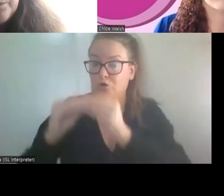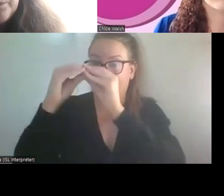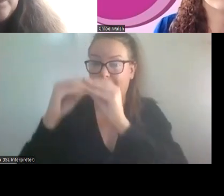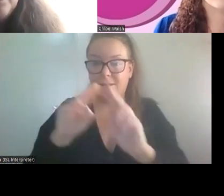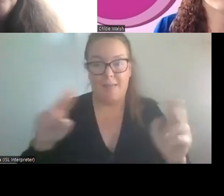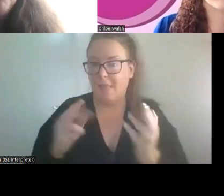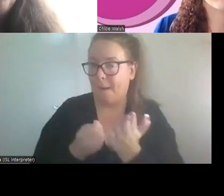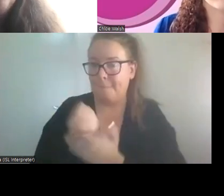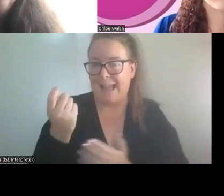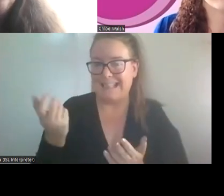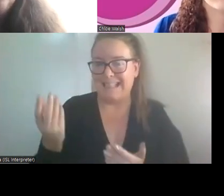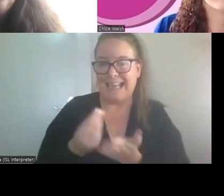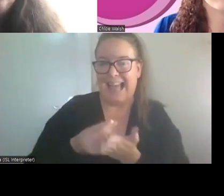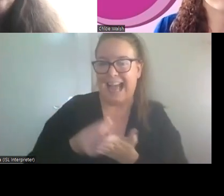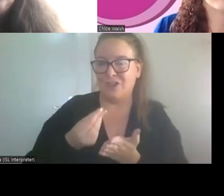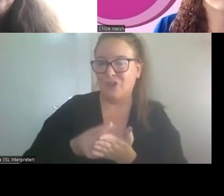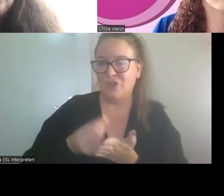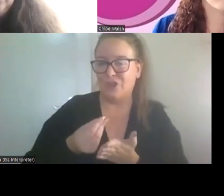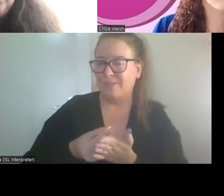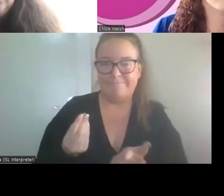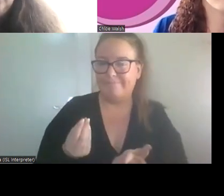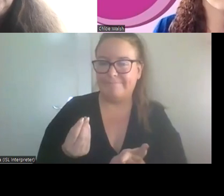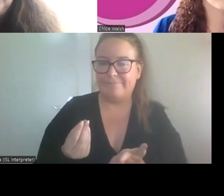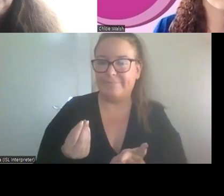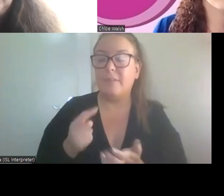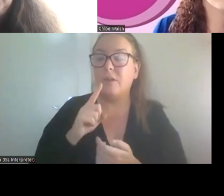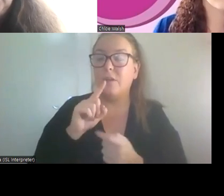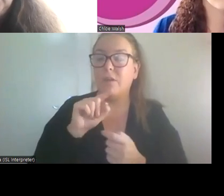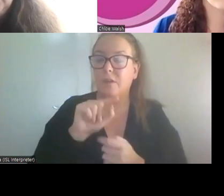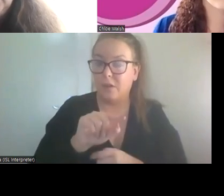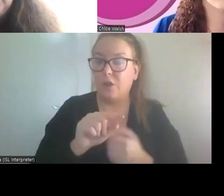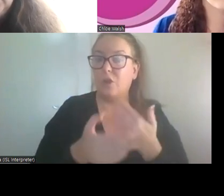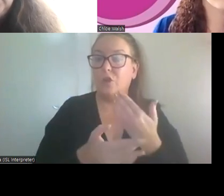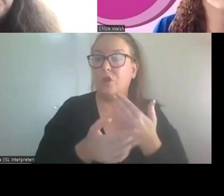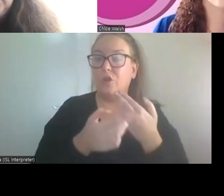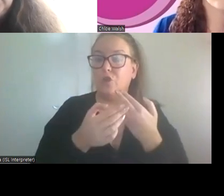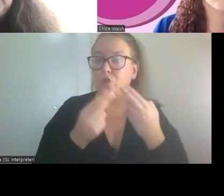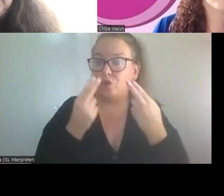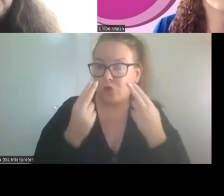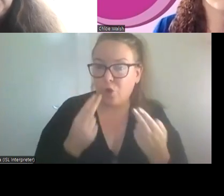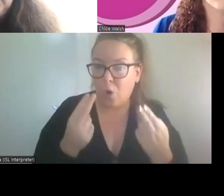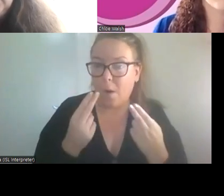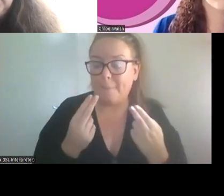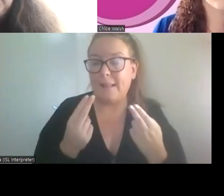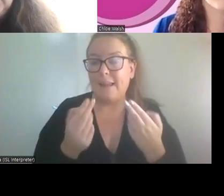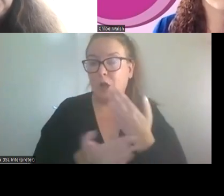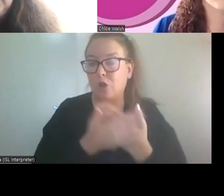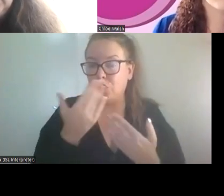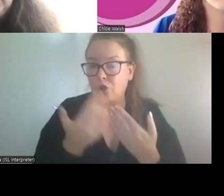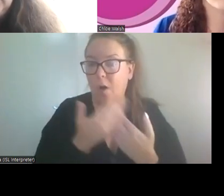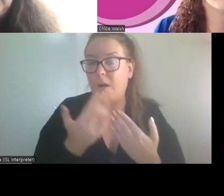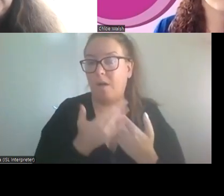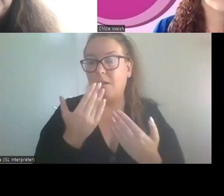for the research, but those are usually. Young career professionals, and they, they put in the effort,